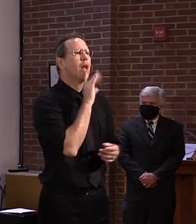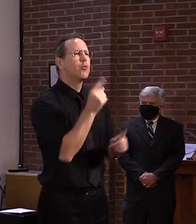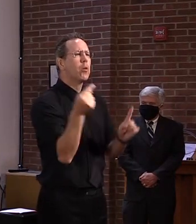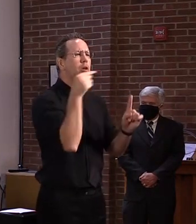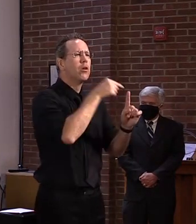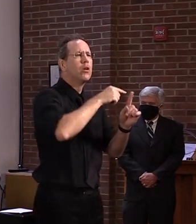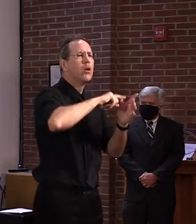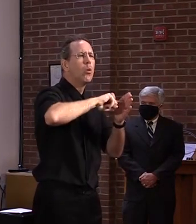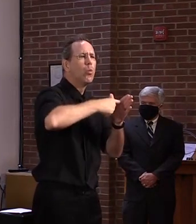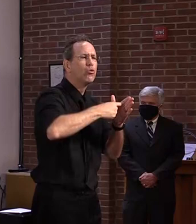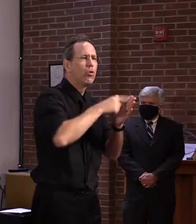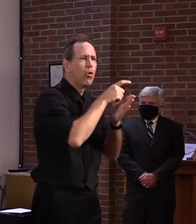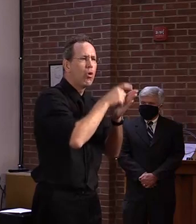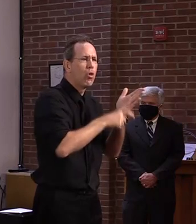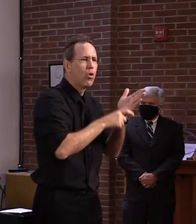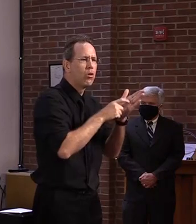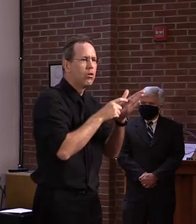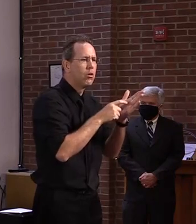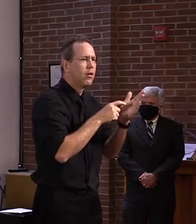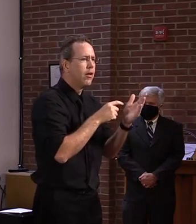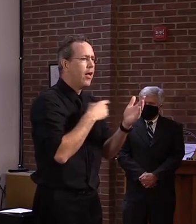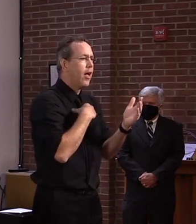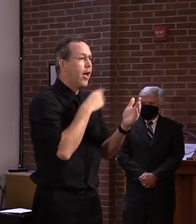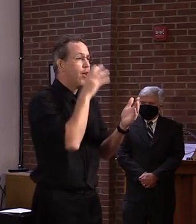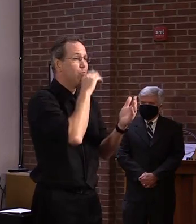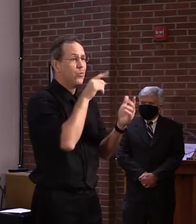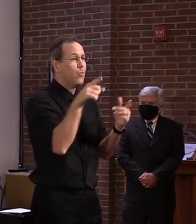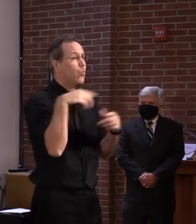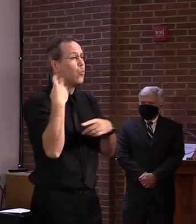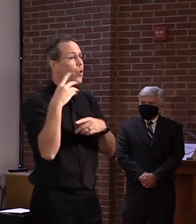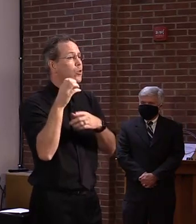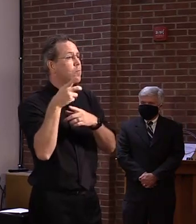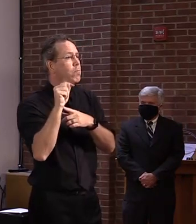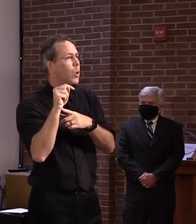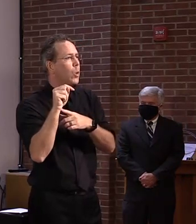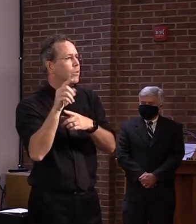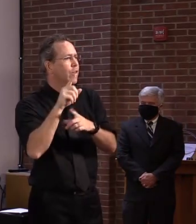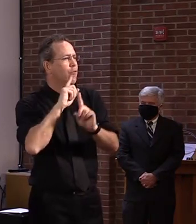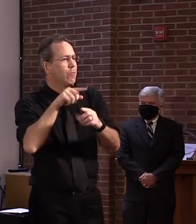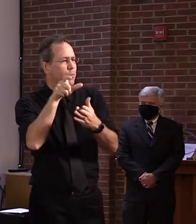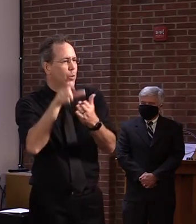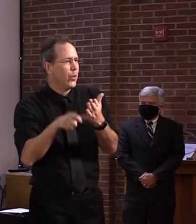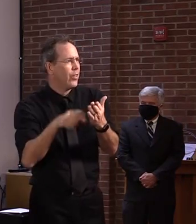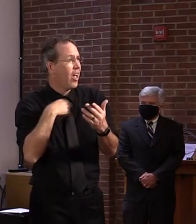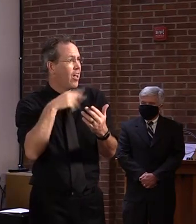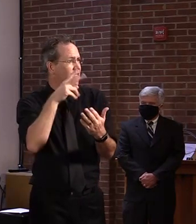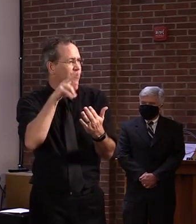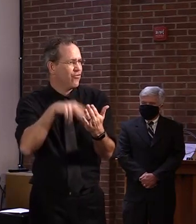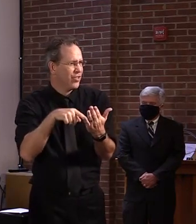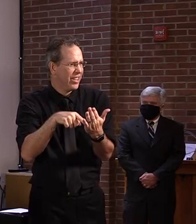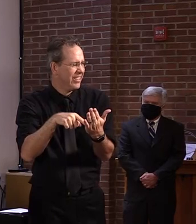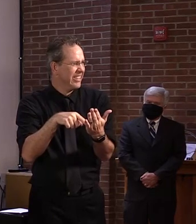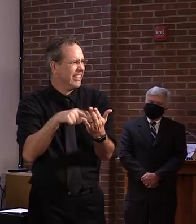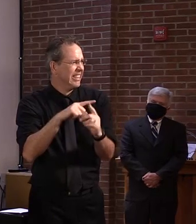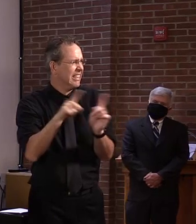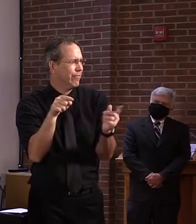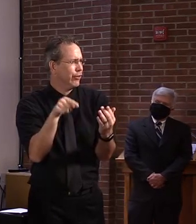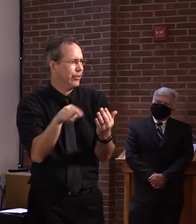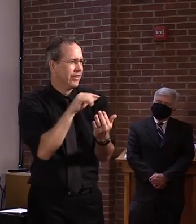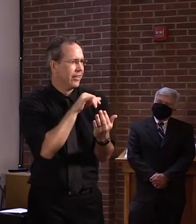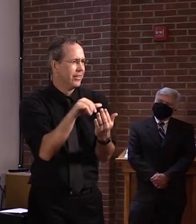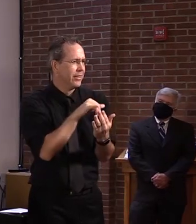I'm learning from you. The Washington Post reported on, but it was published in MMWR.